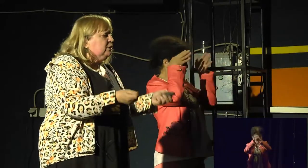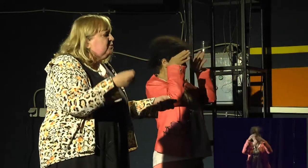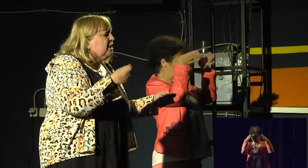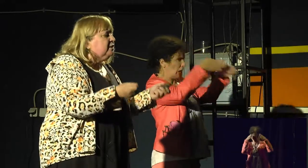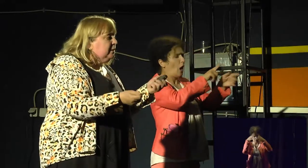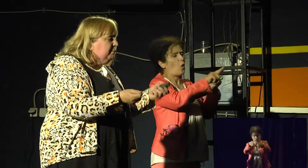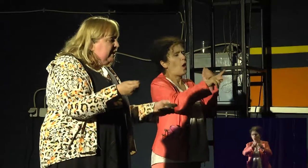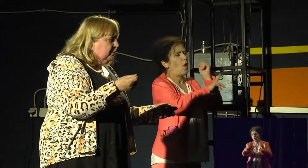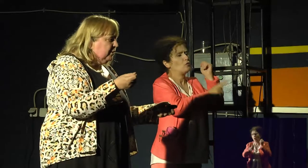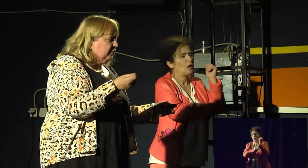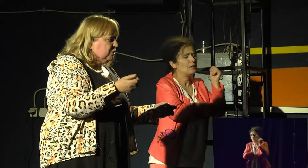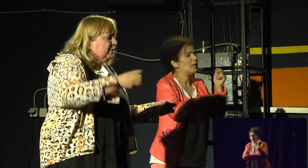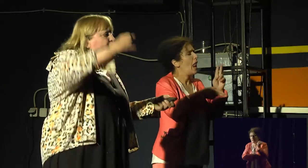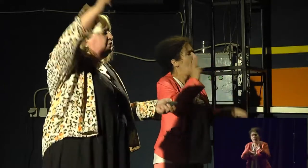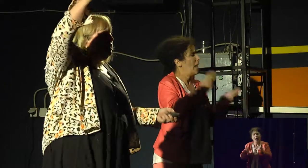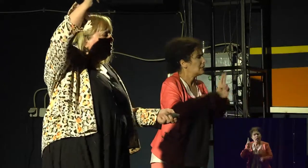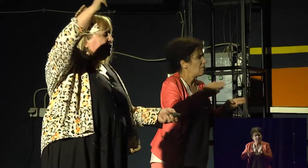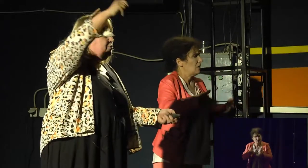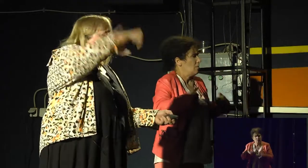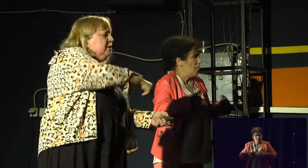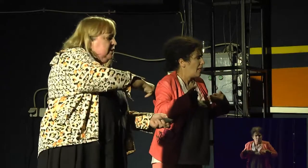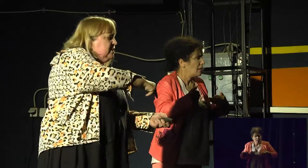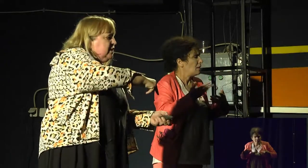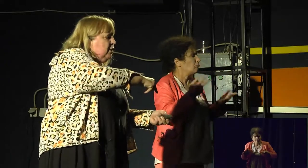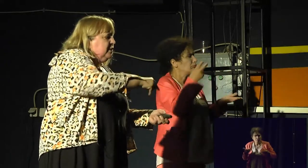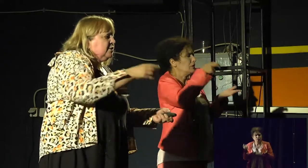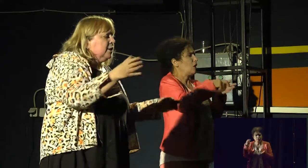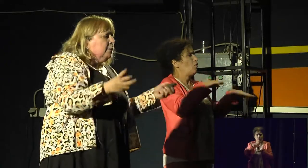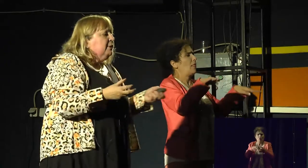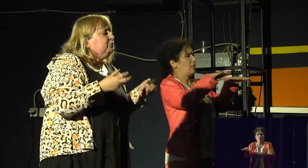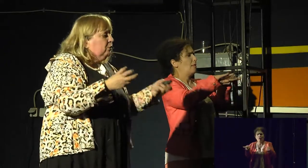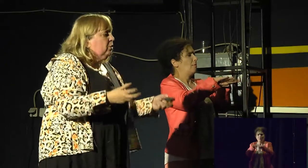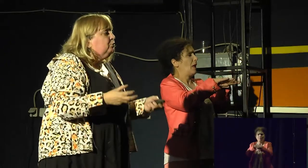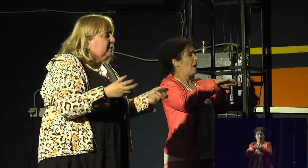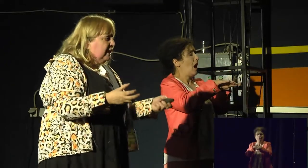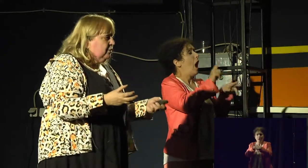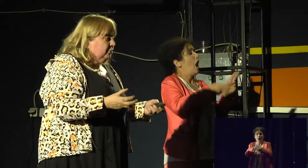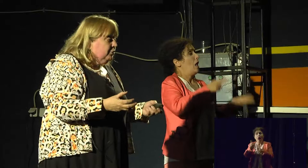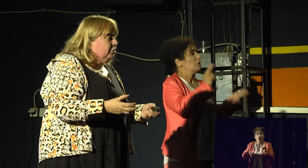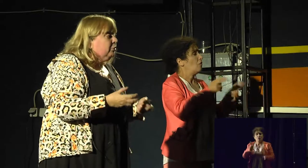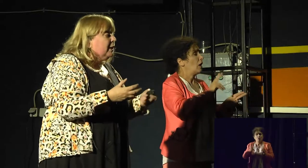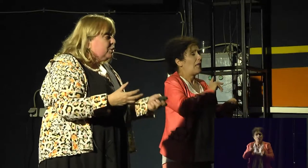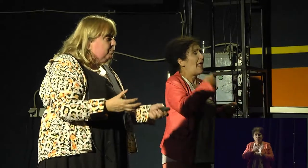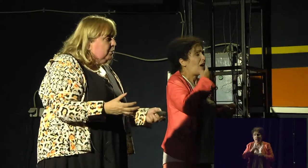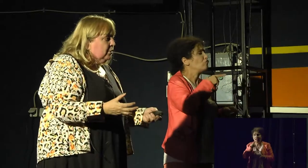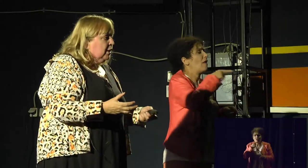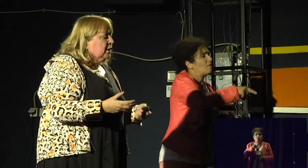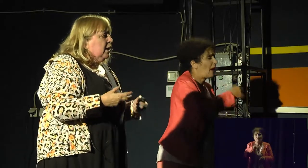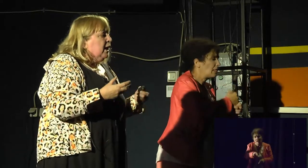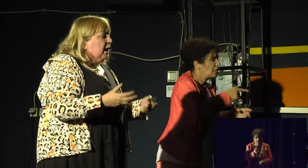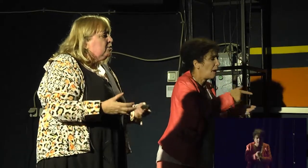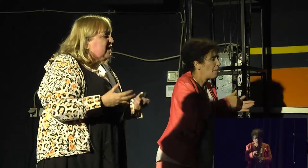equal, become starting debate about things, where not the teacher tells you this is how it is, but you go together on the journey to